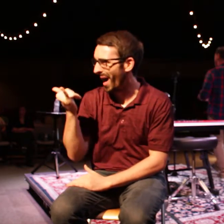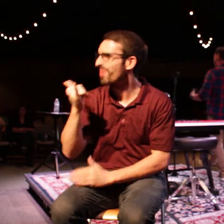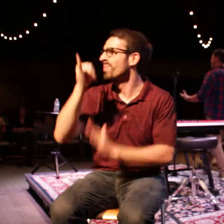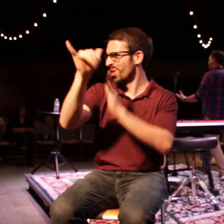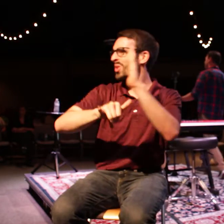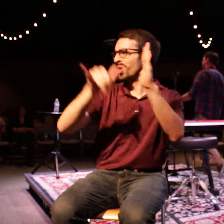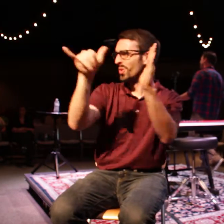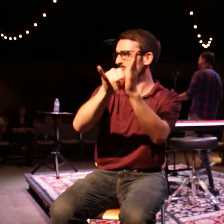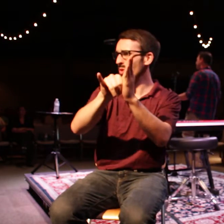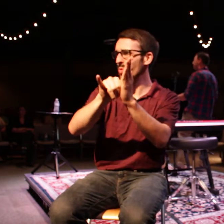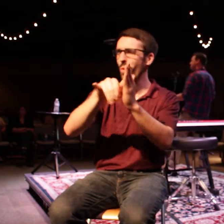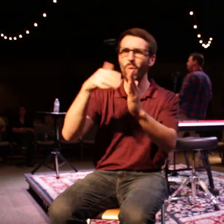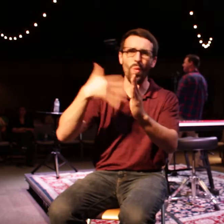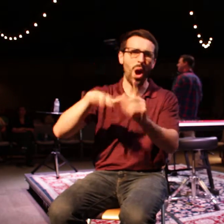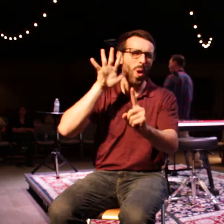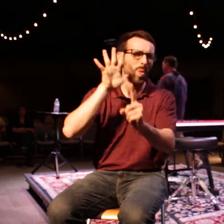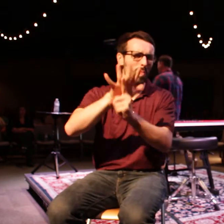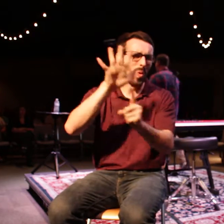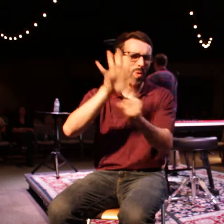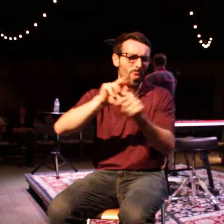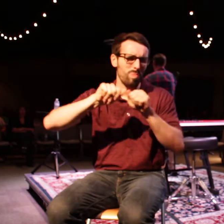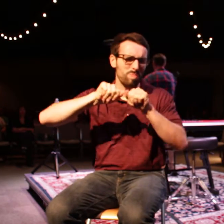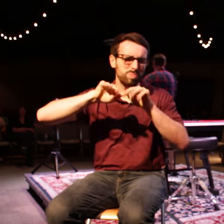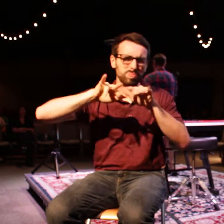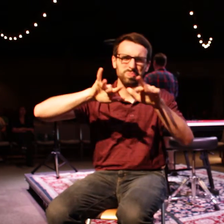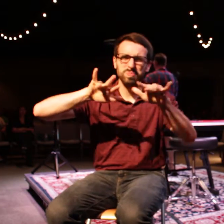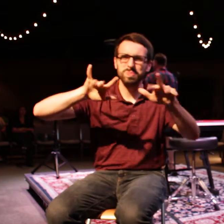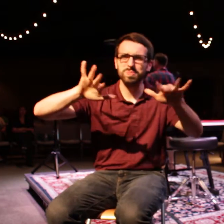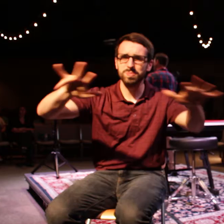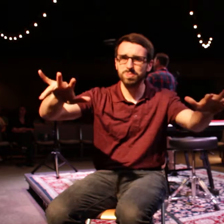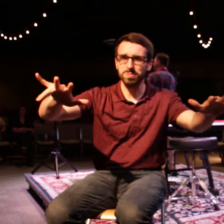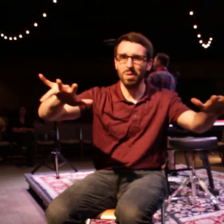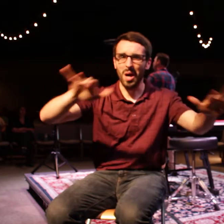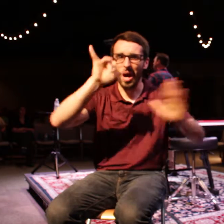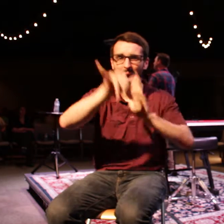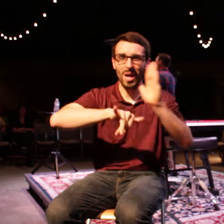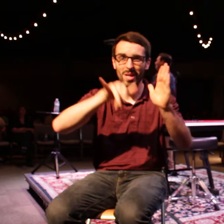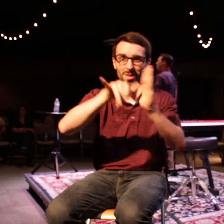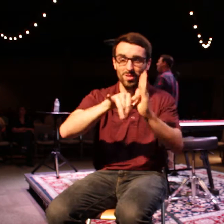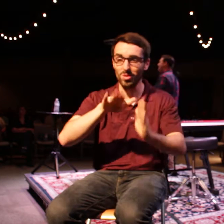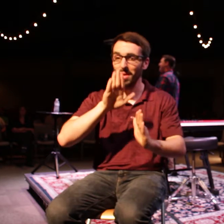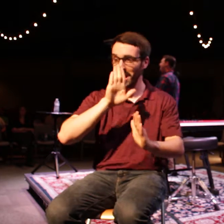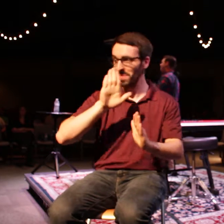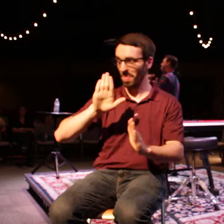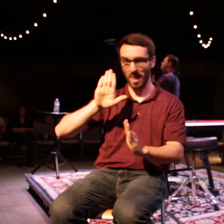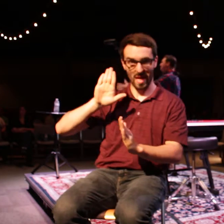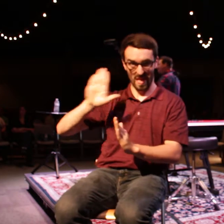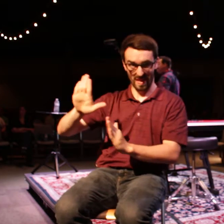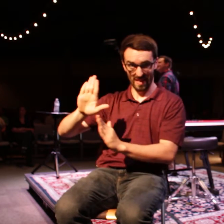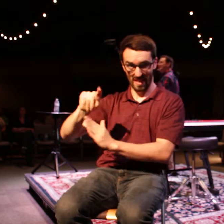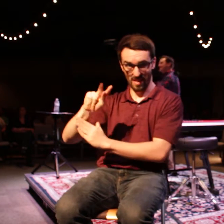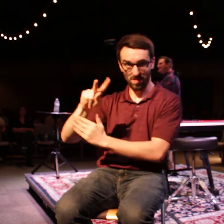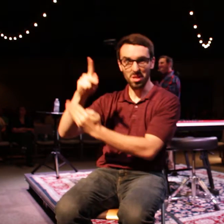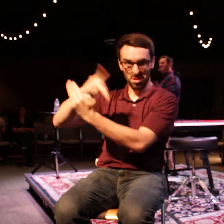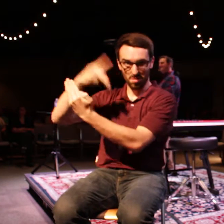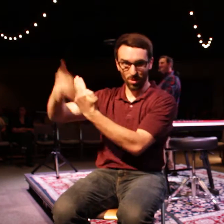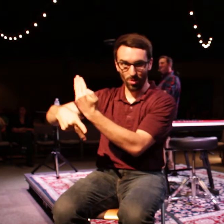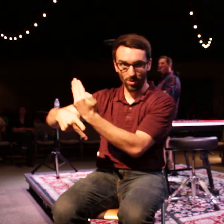up and become like an internet celebrity on YouTube. Episodes of his show, The Joy of Painting, have like millions and millions of views.